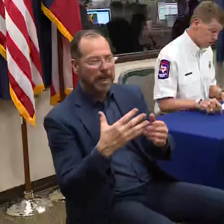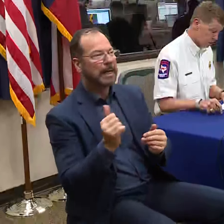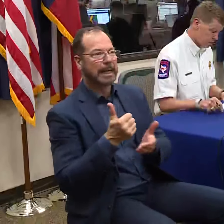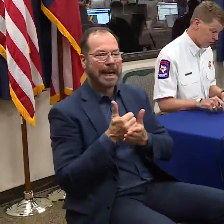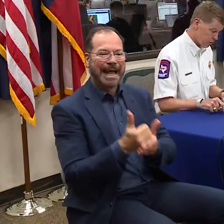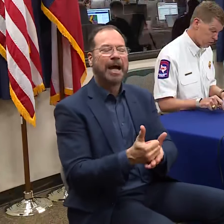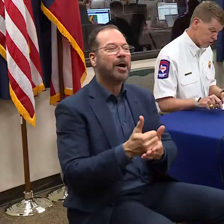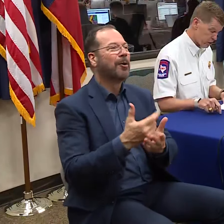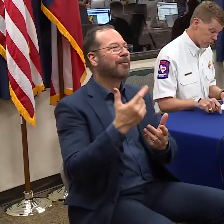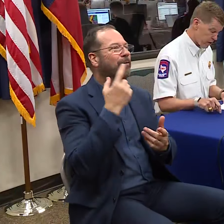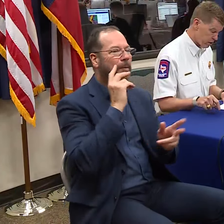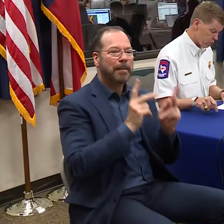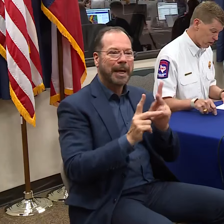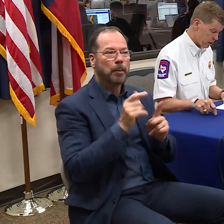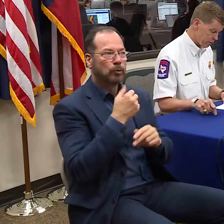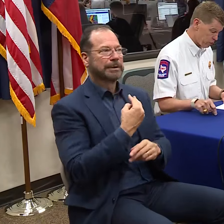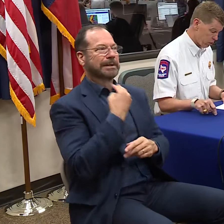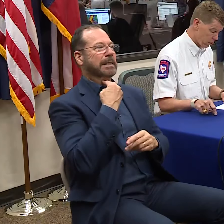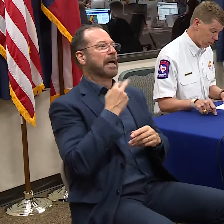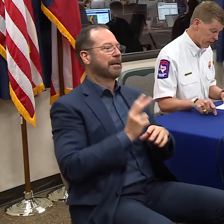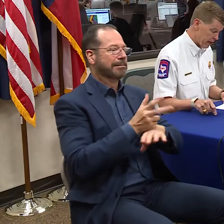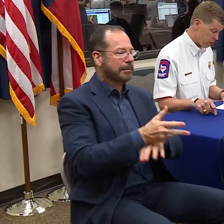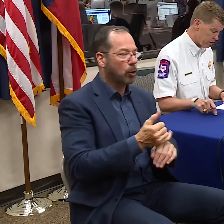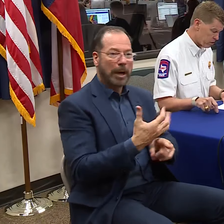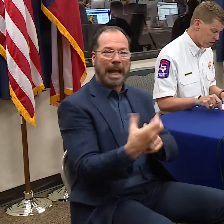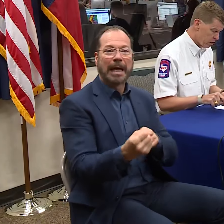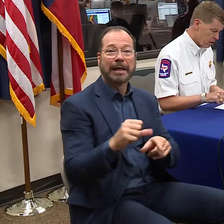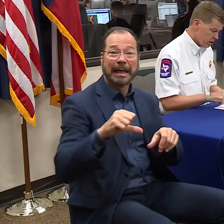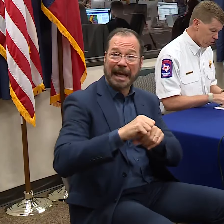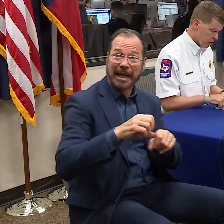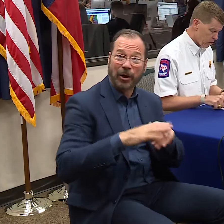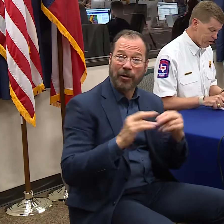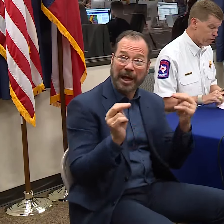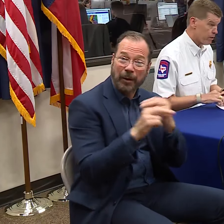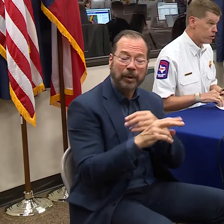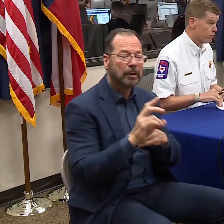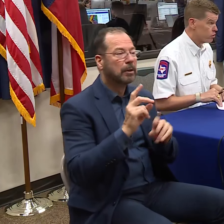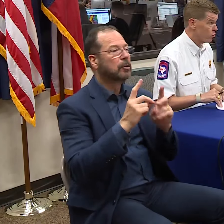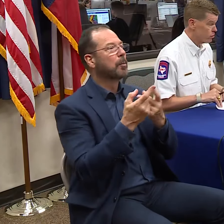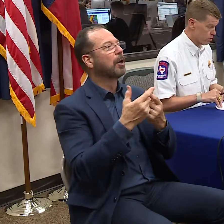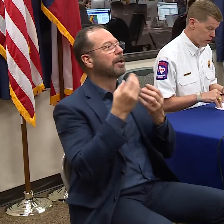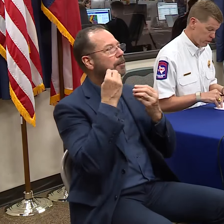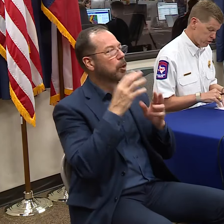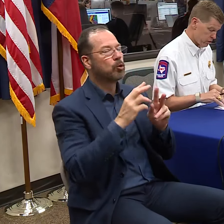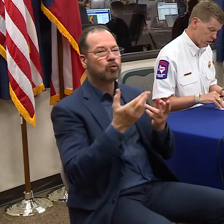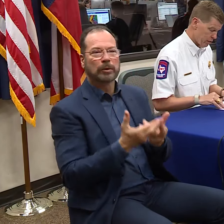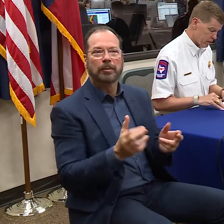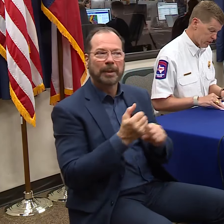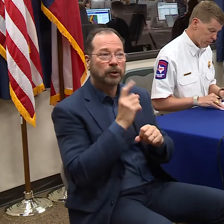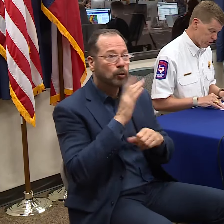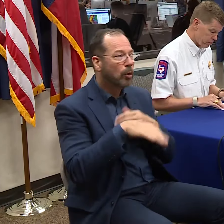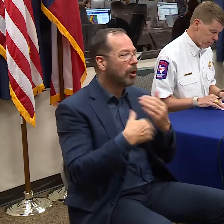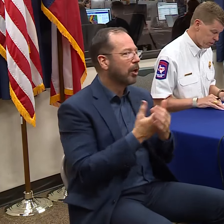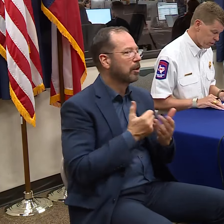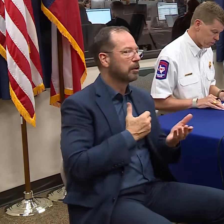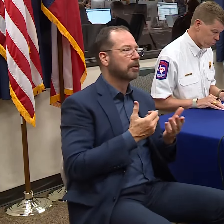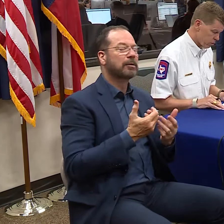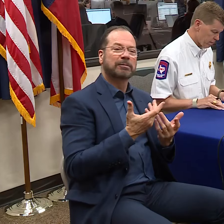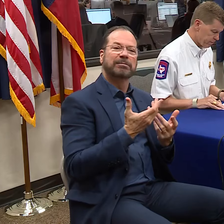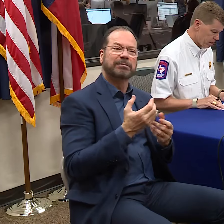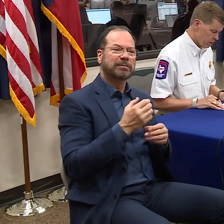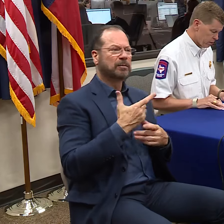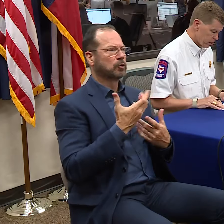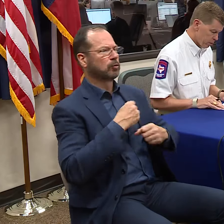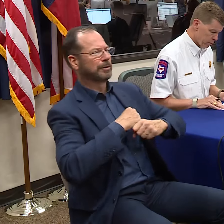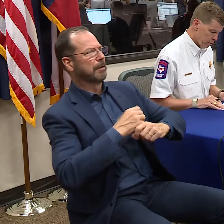of motorists for those that get stranded or run out of fuel along the highways. Department of Information Resources is making sure that all of our cybersecurity systems